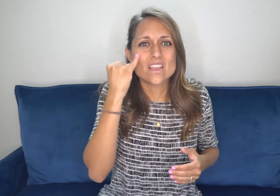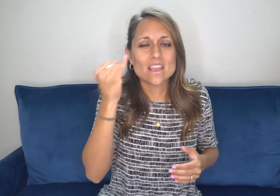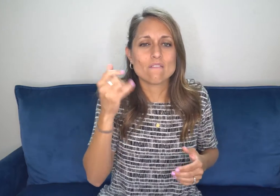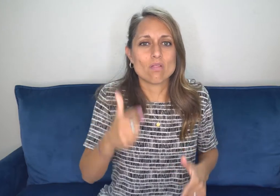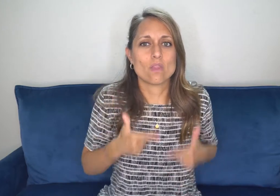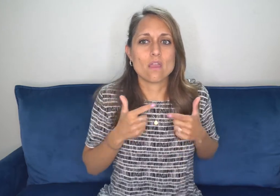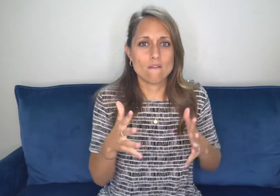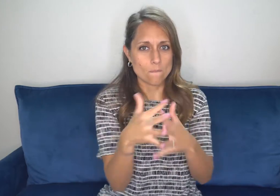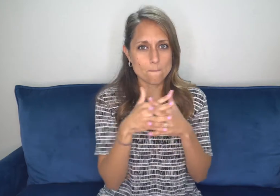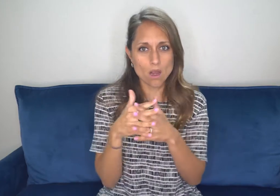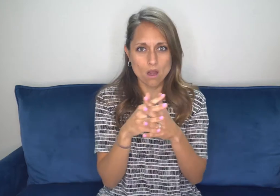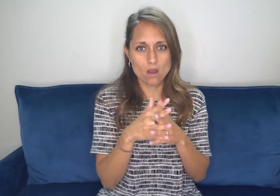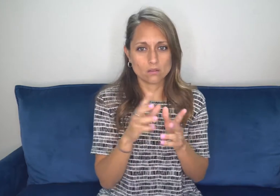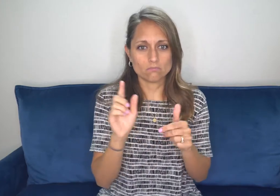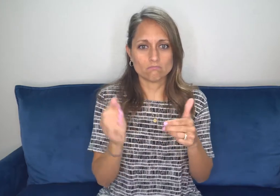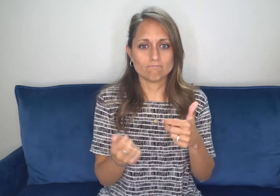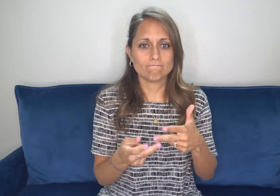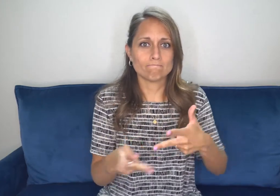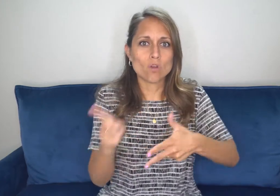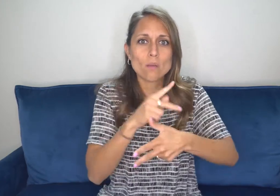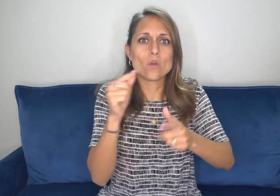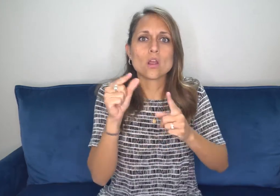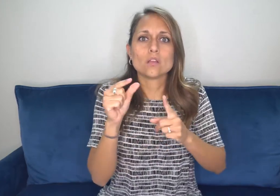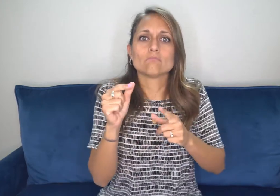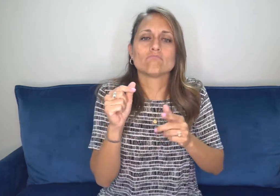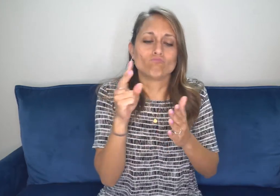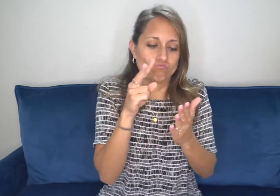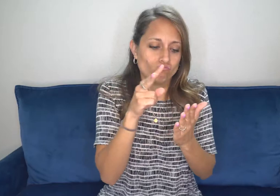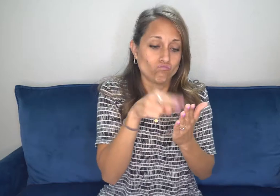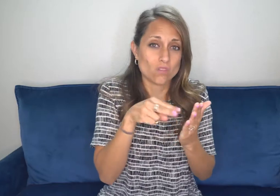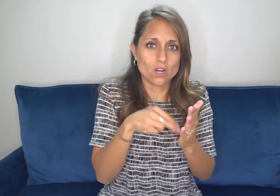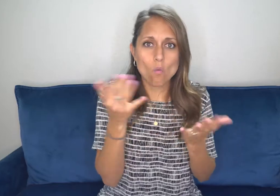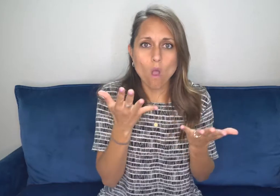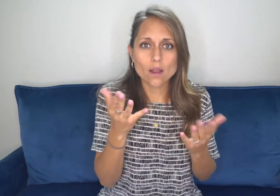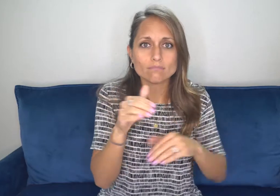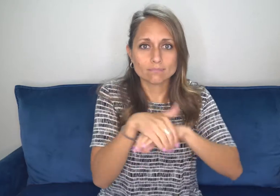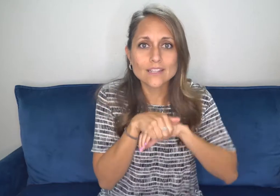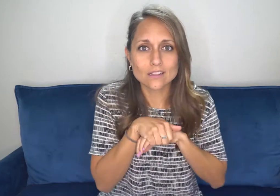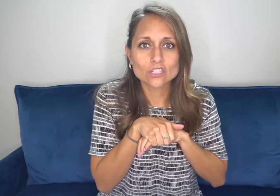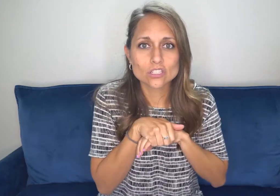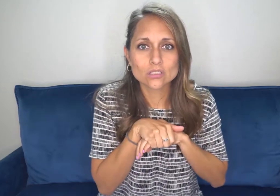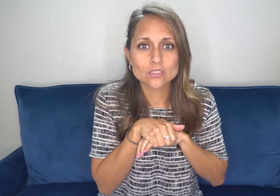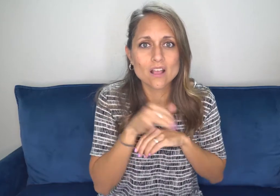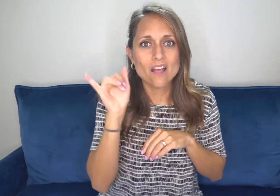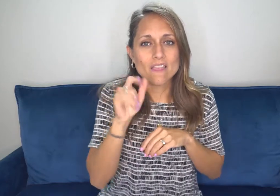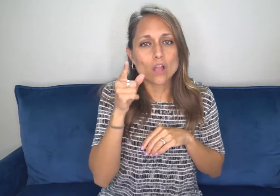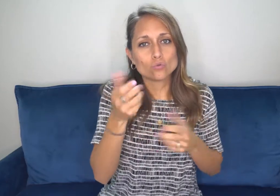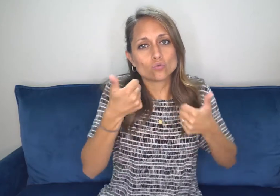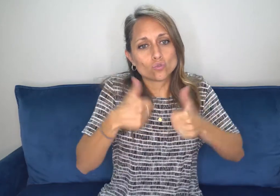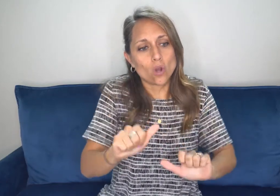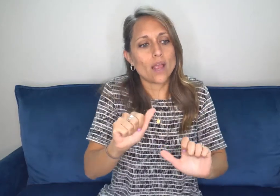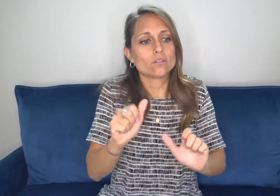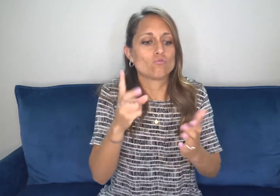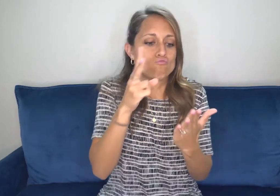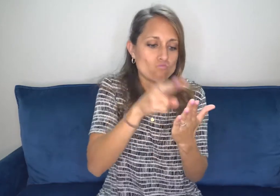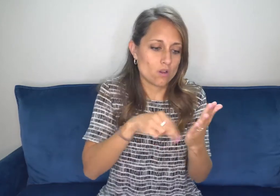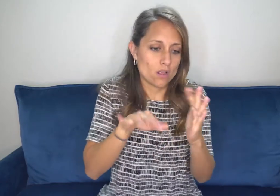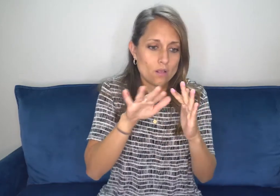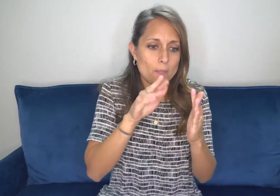if you live here in America, your primary language in reading is probably English. If you tried to